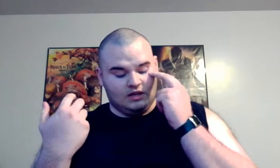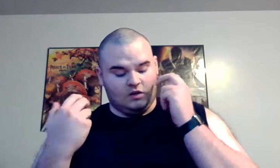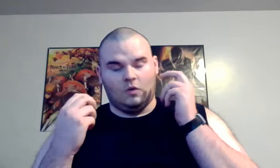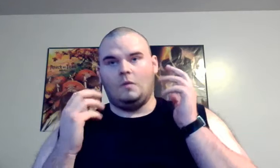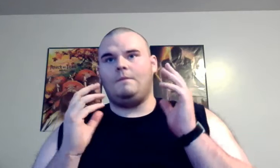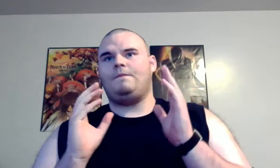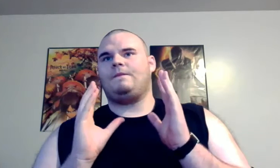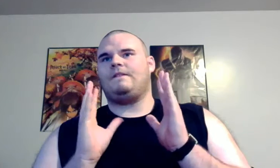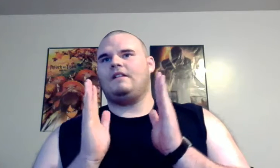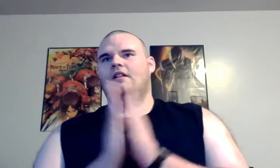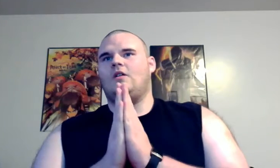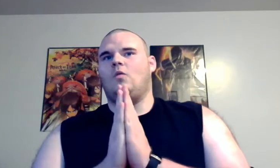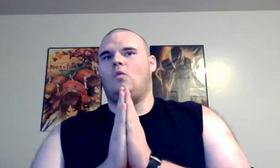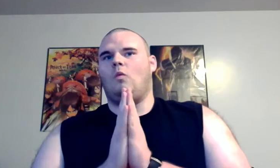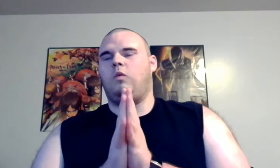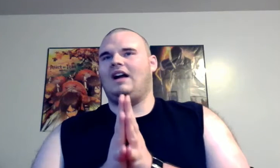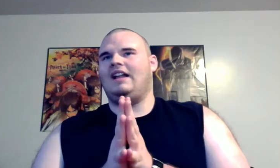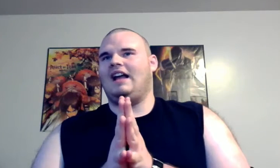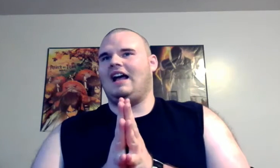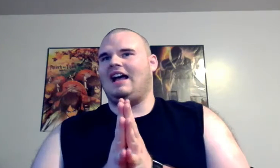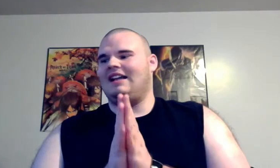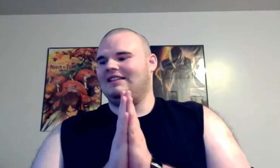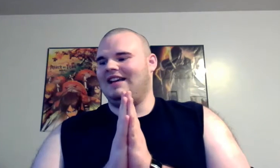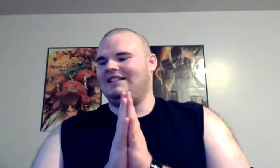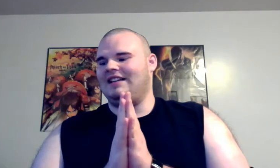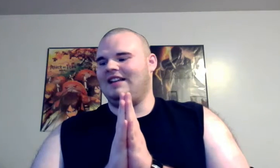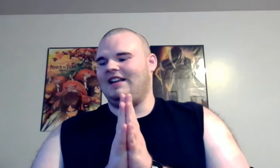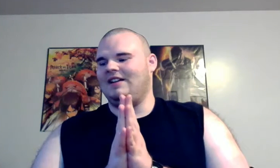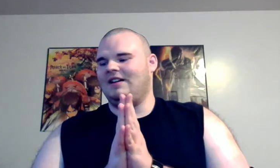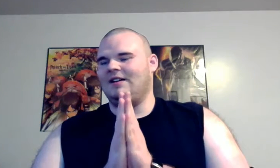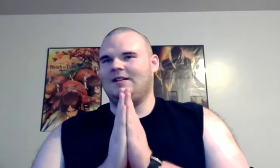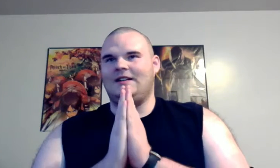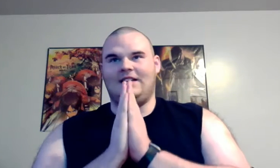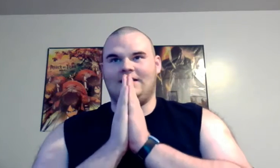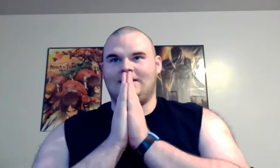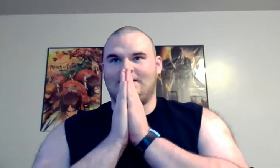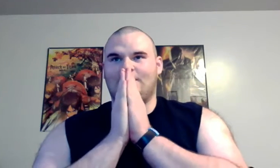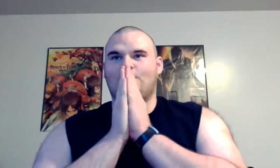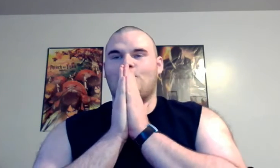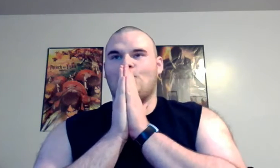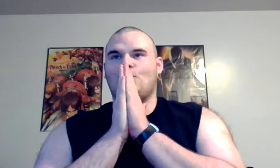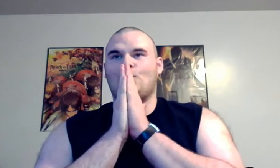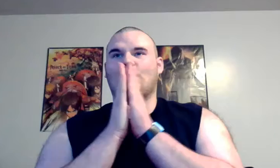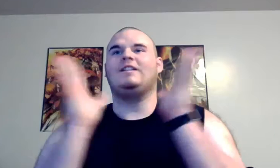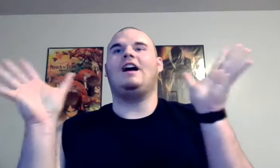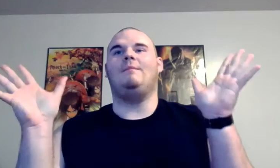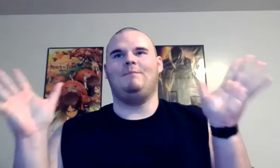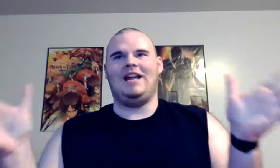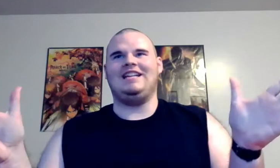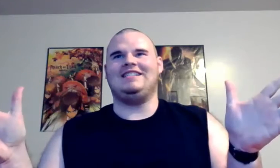what they did here is amazing